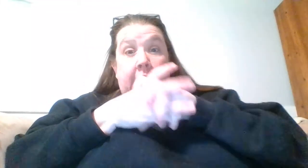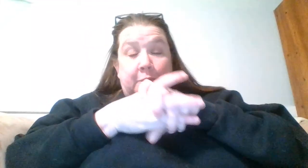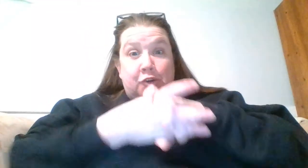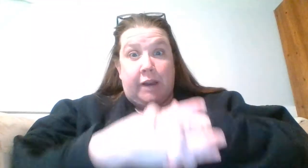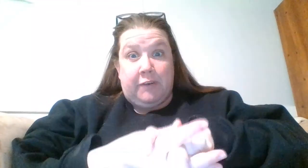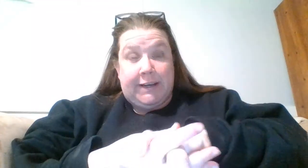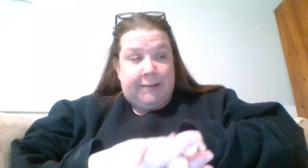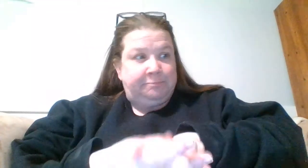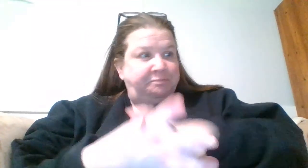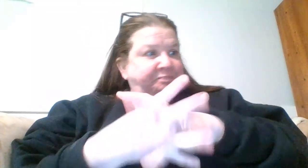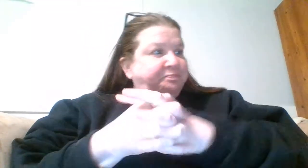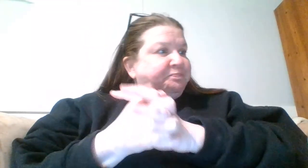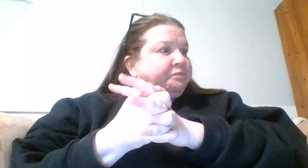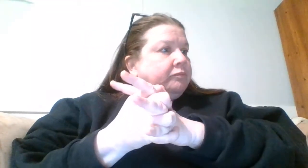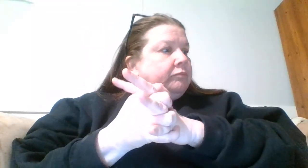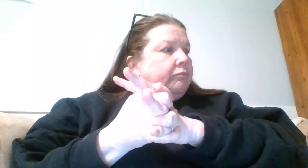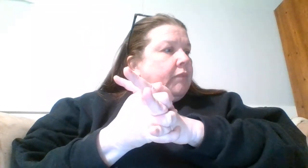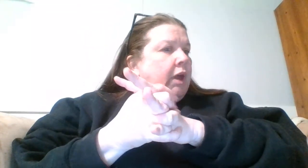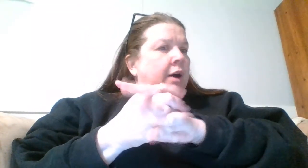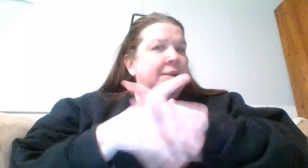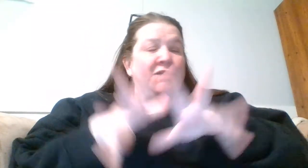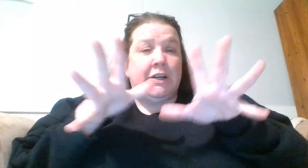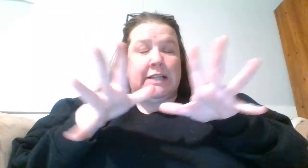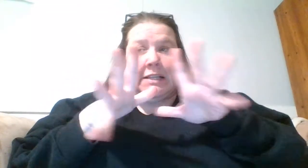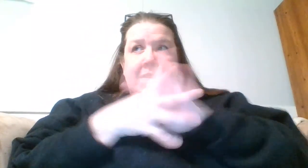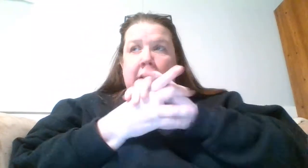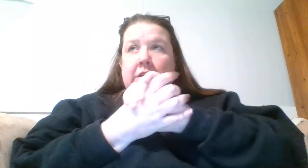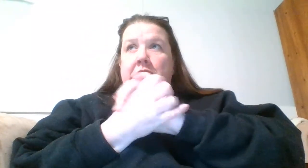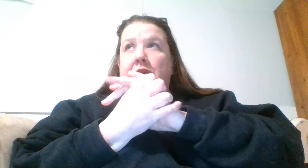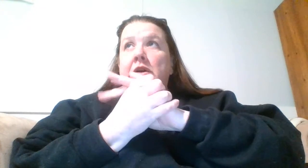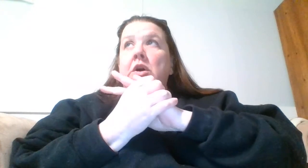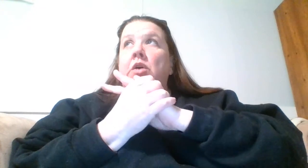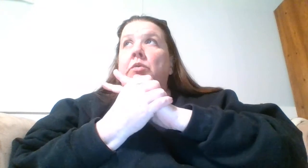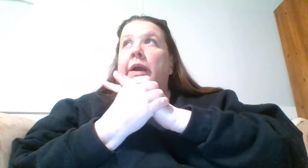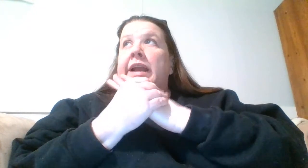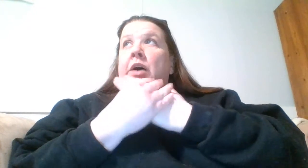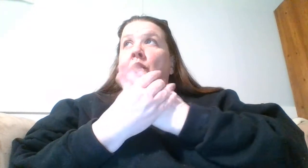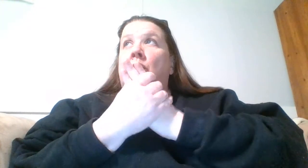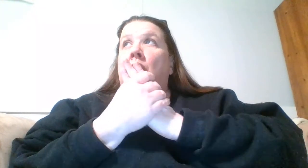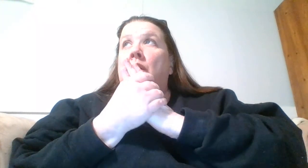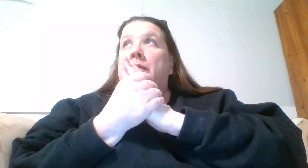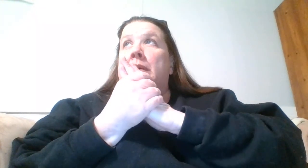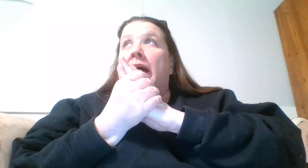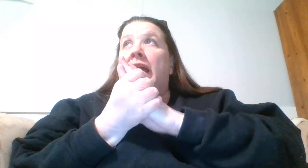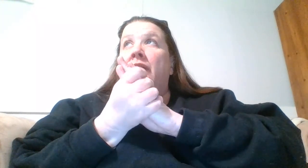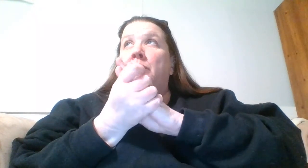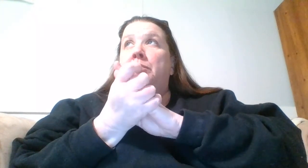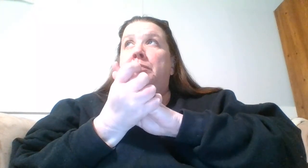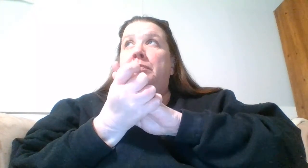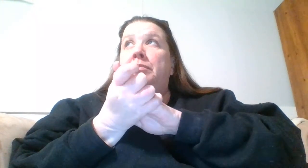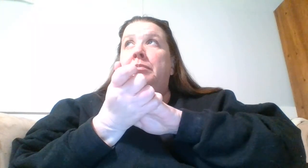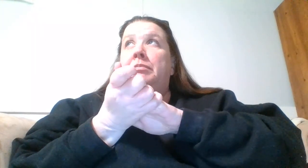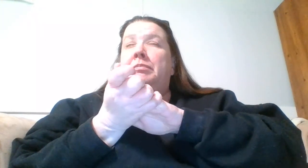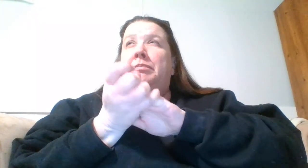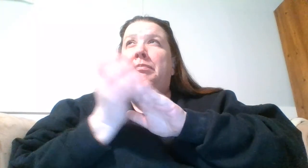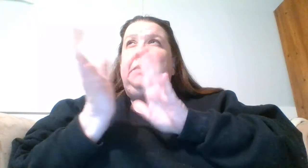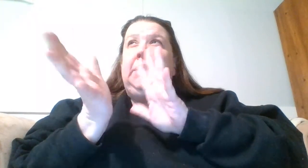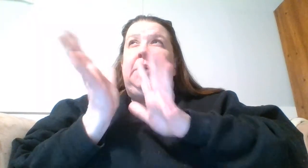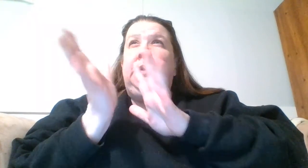hyperdrive right now, as far as classes are concerned. Right now, I have a BB